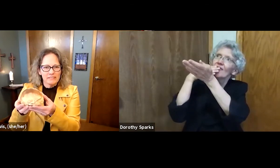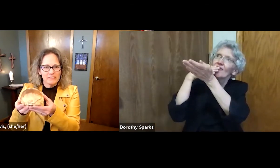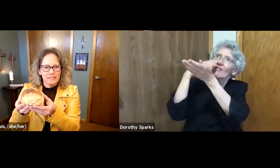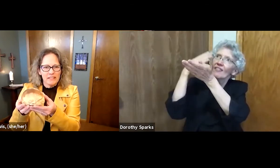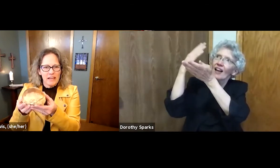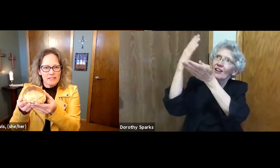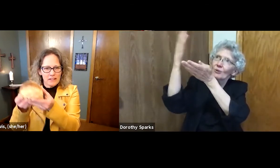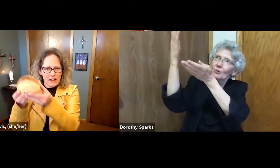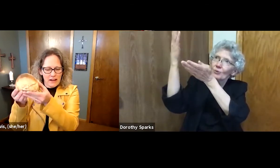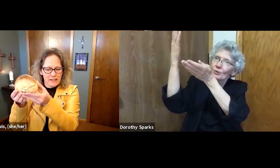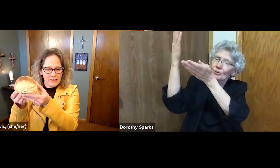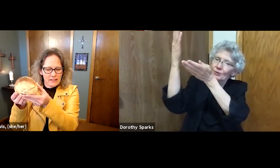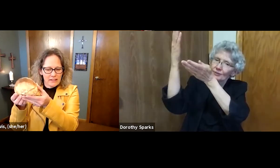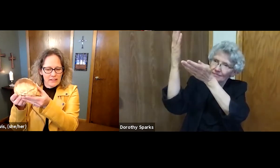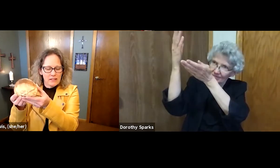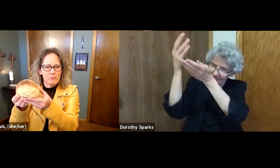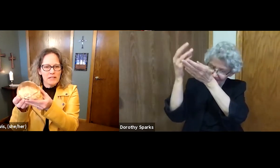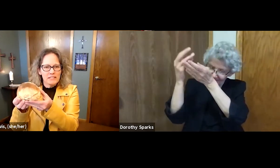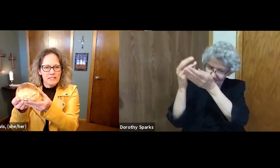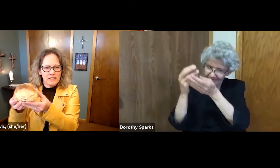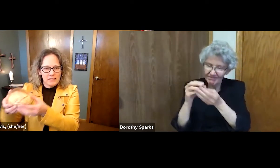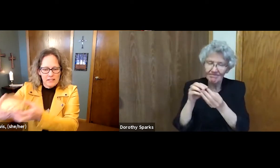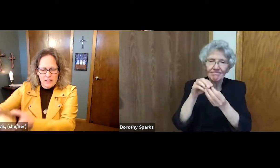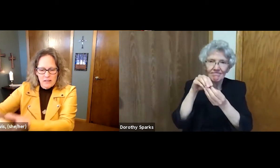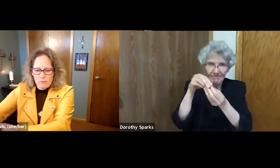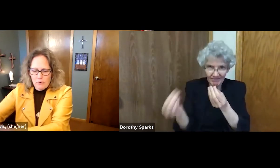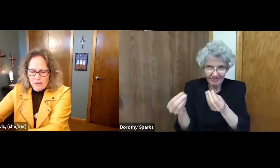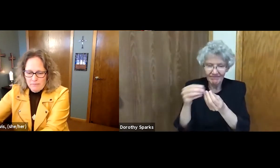thanked God, blessed it, and broke it.